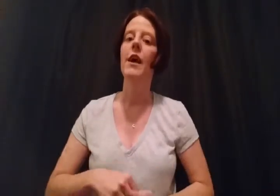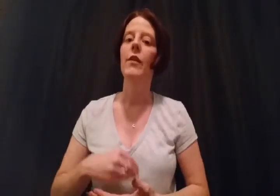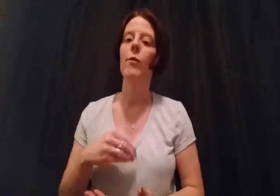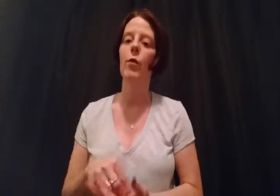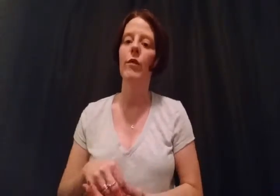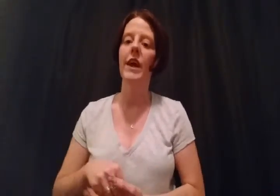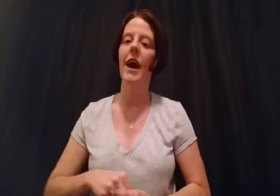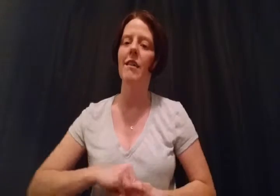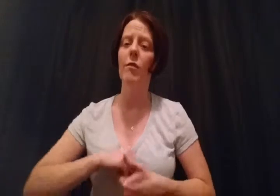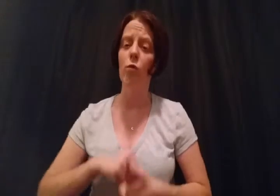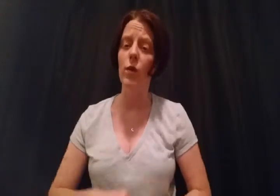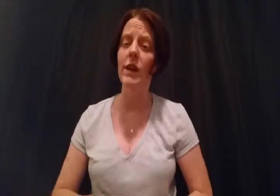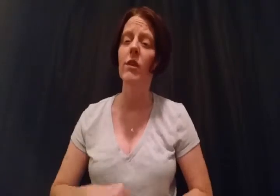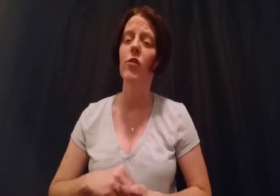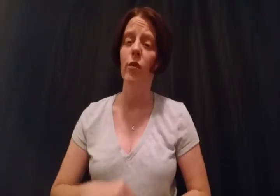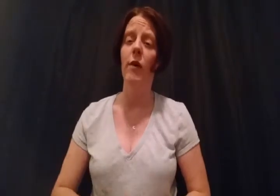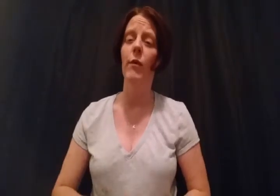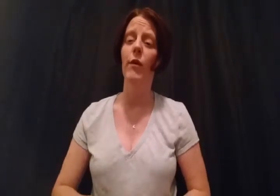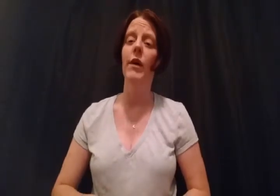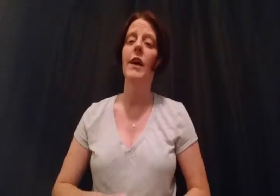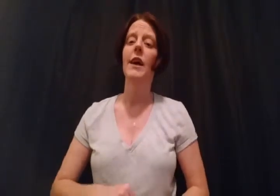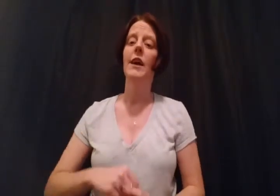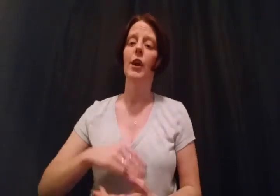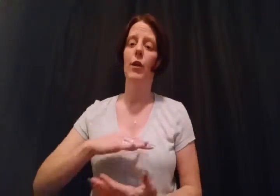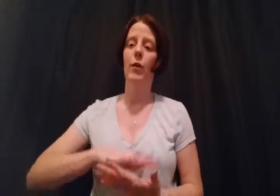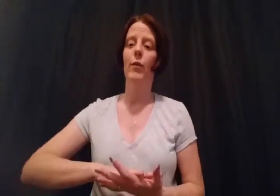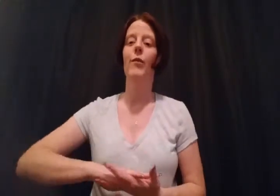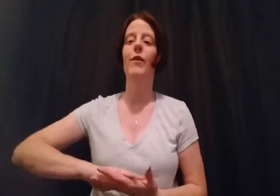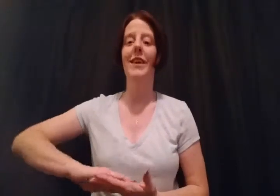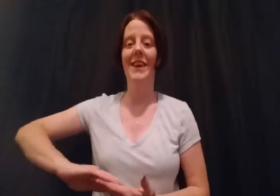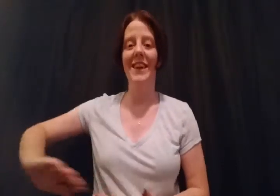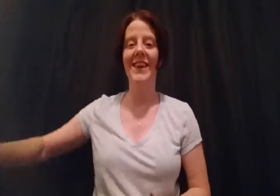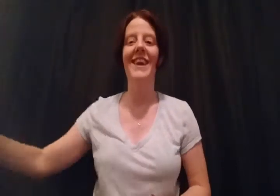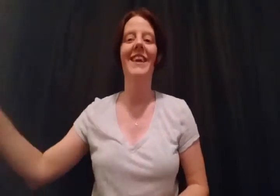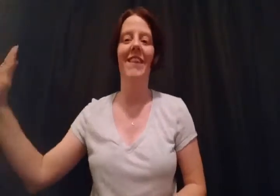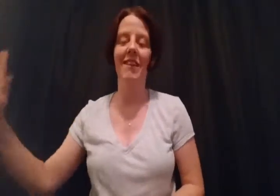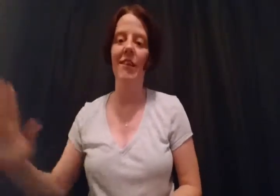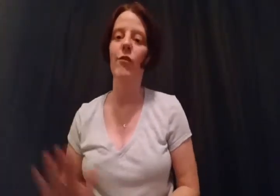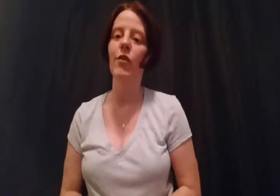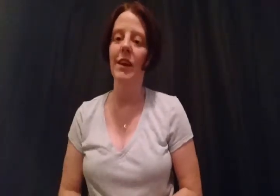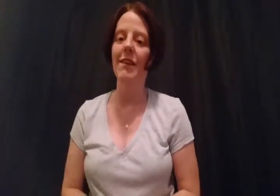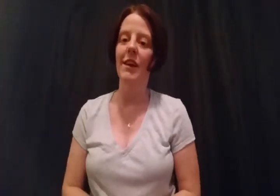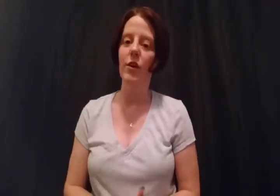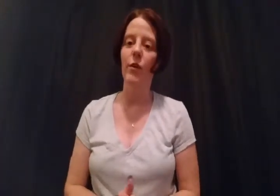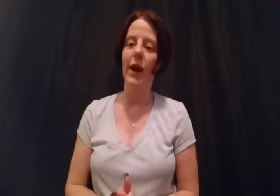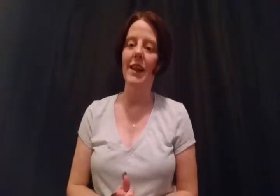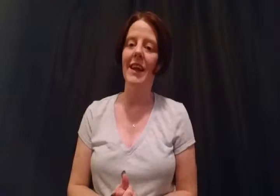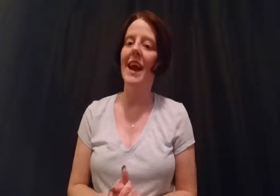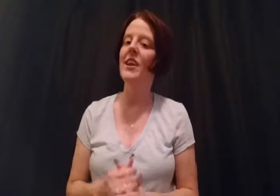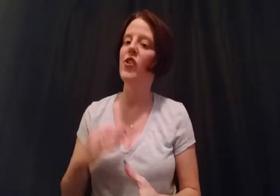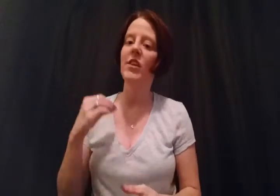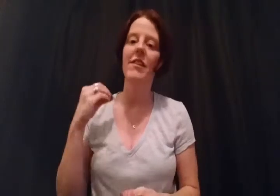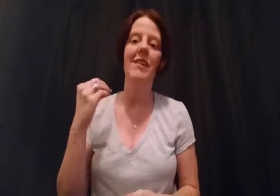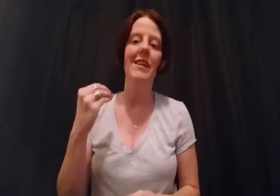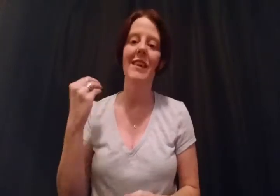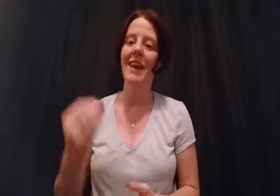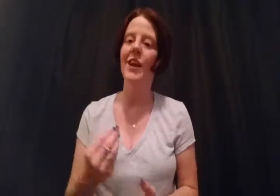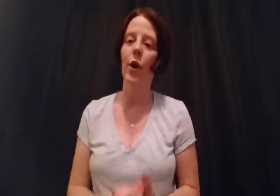the movie had some real trouble, you know, getting that stuff translated correctly. And it just didn't hit